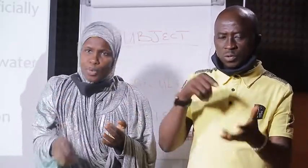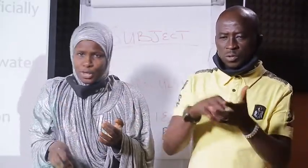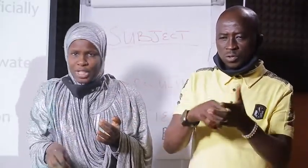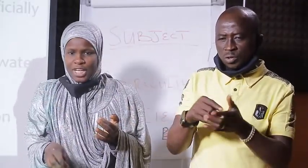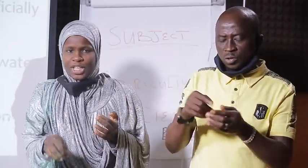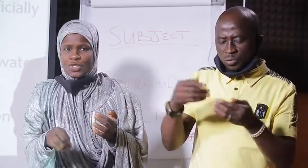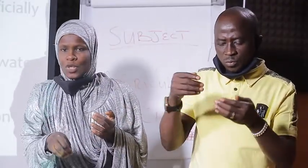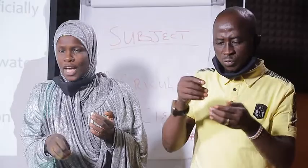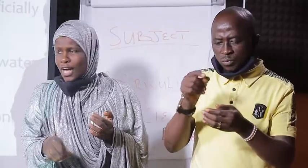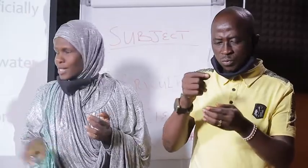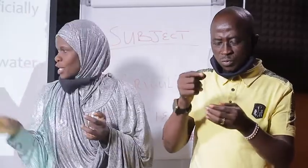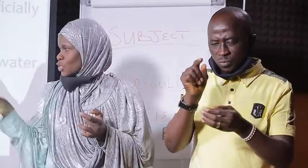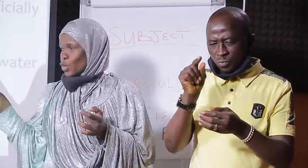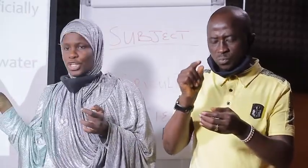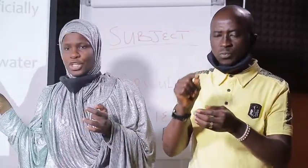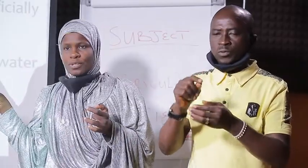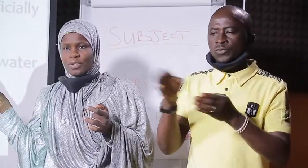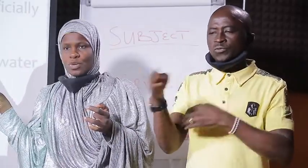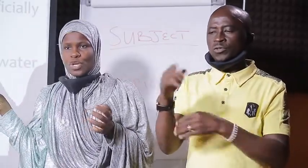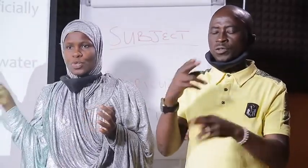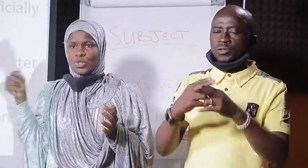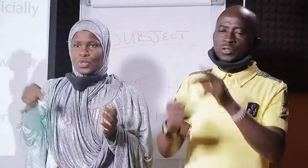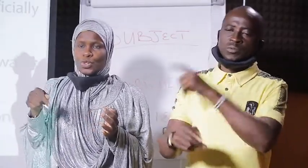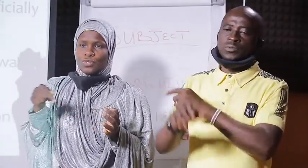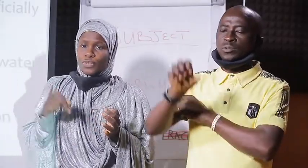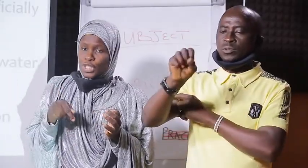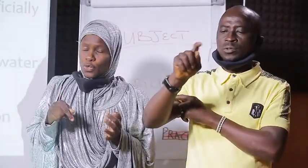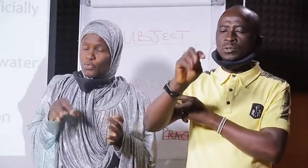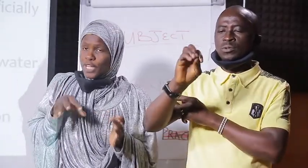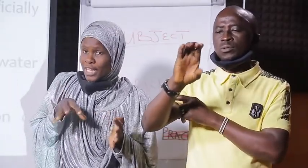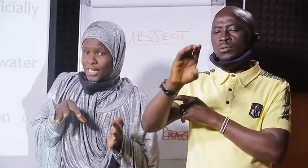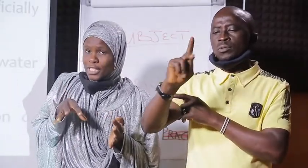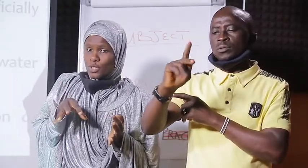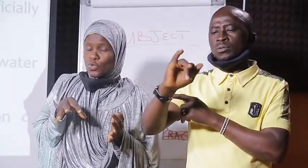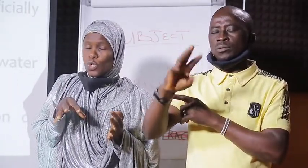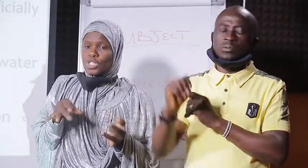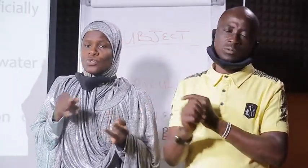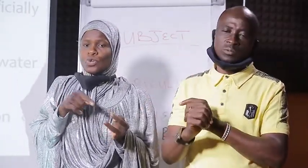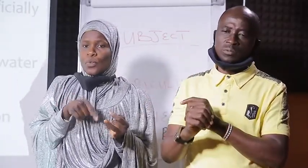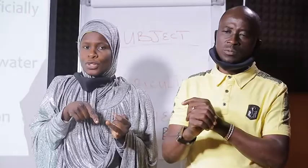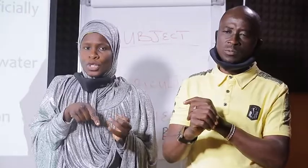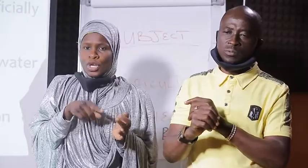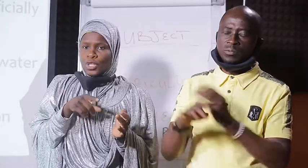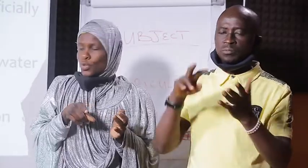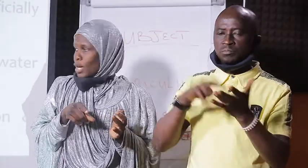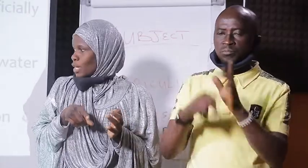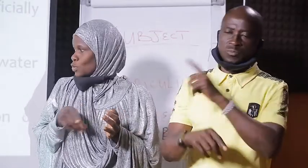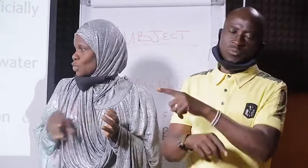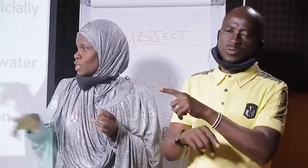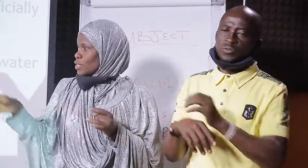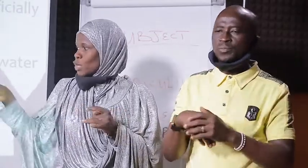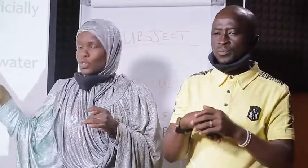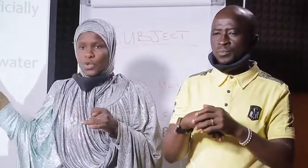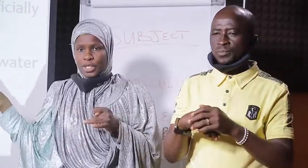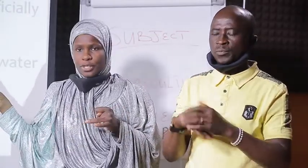into the pond is known as stocking. When you introduce fish or fingerlings into your pond, you are